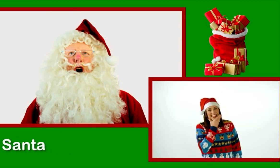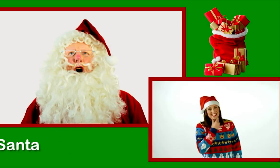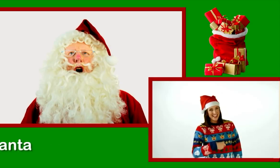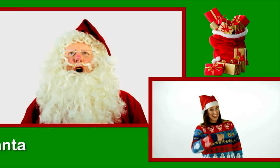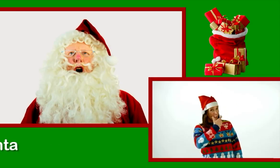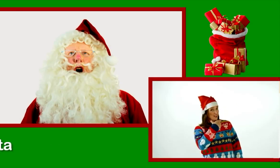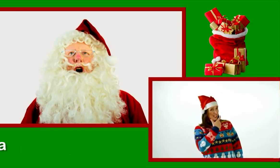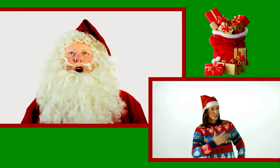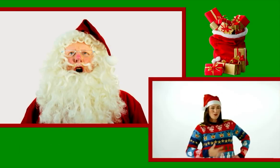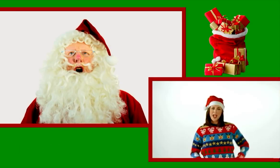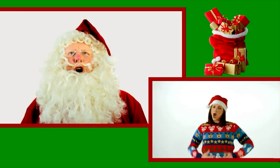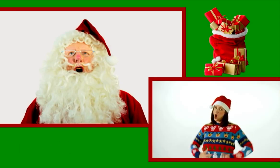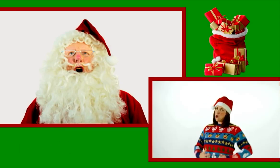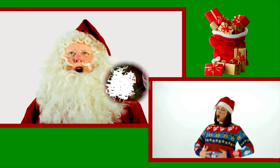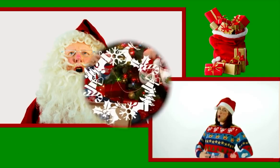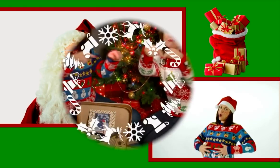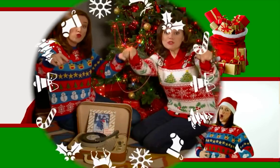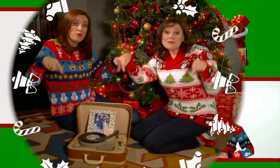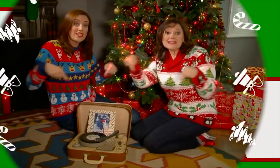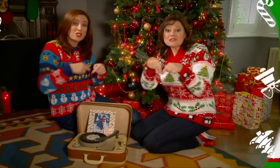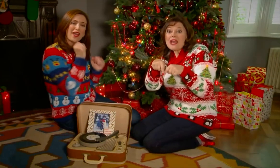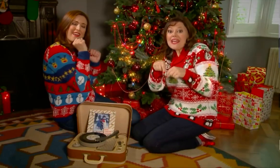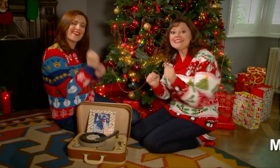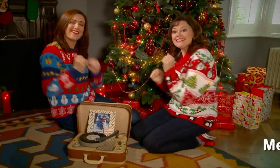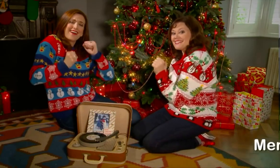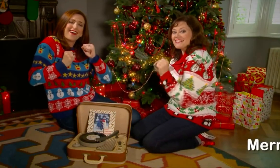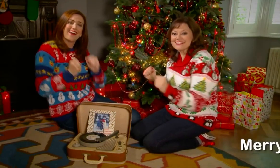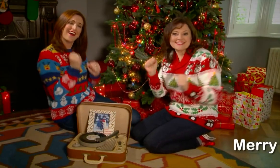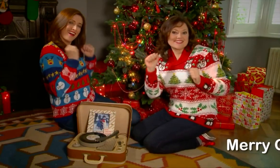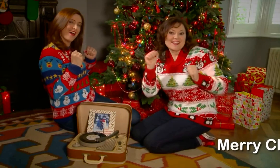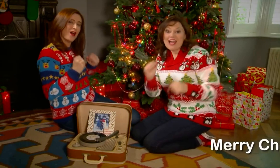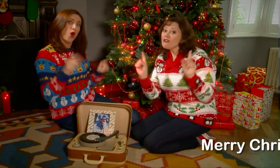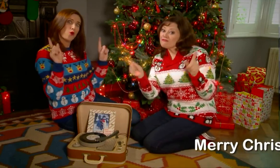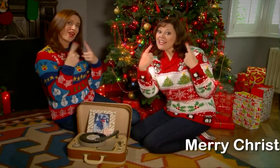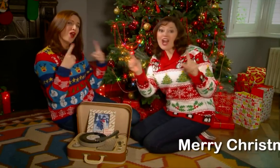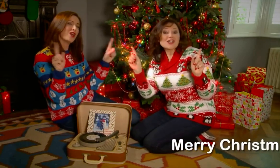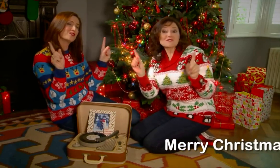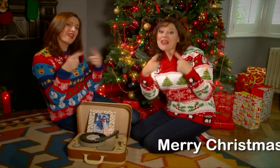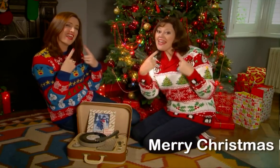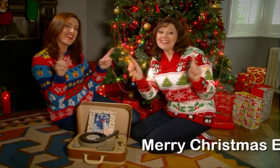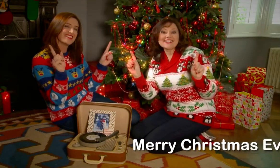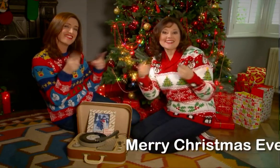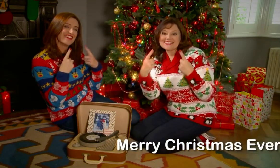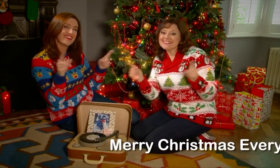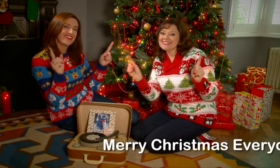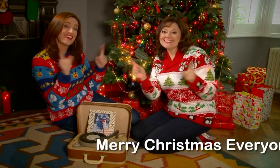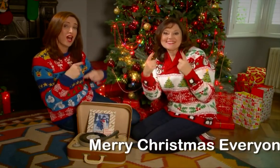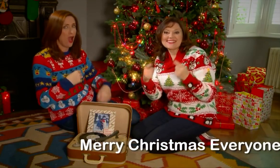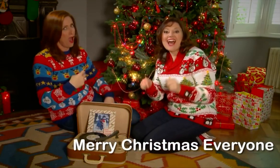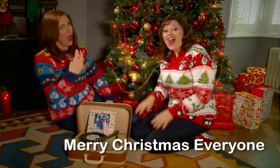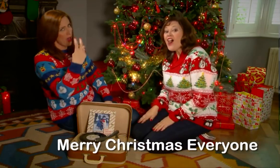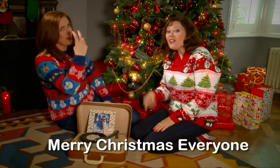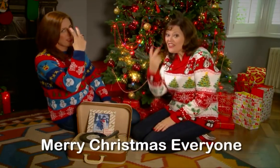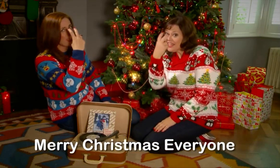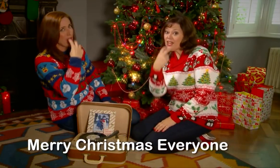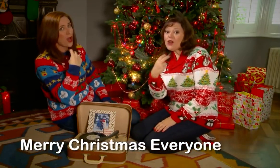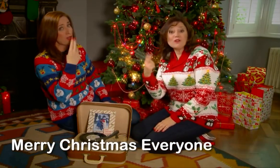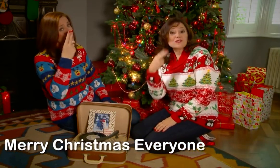Santa laughs this way, ho, ho, ho! is weighing, records playing All the old